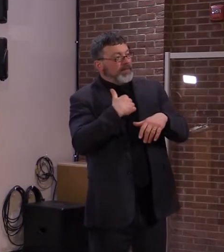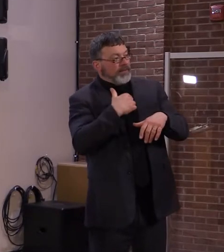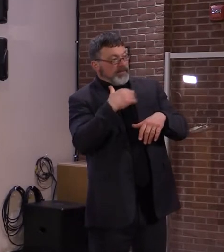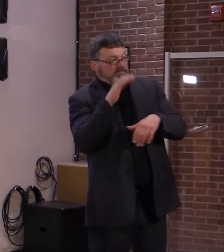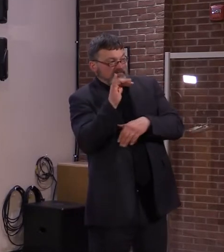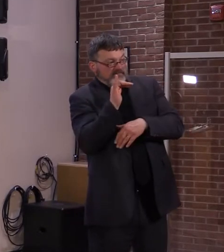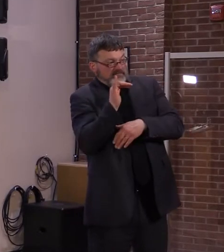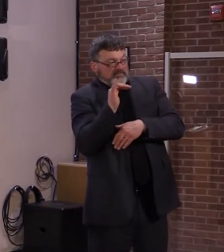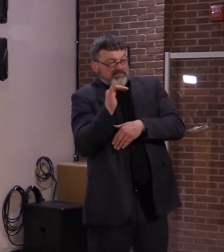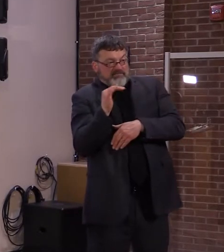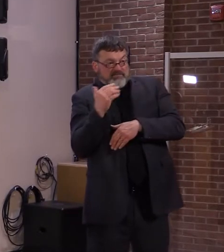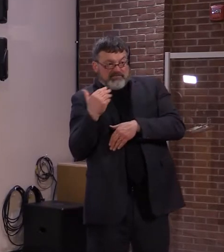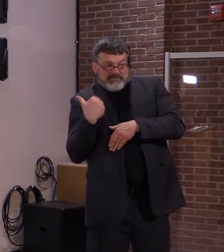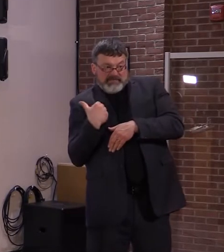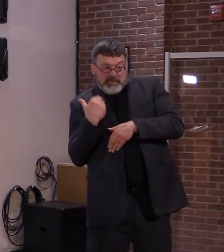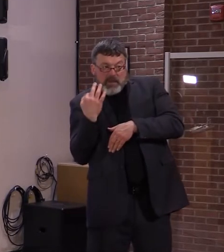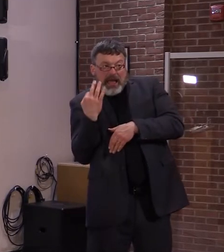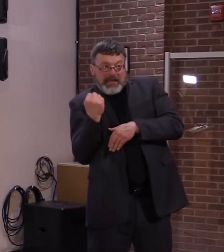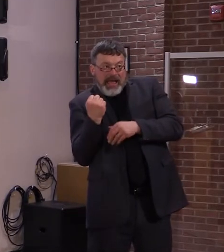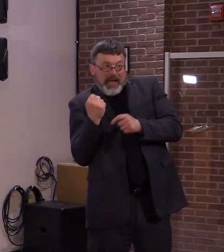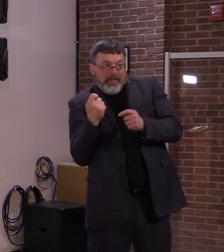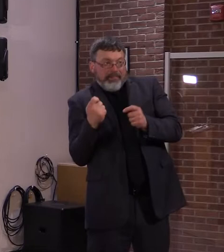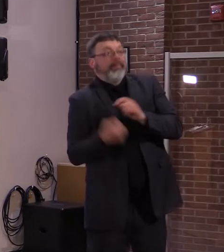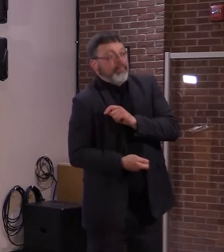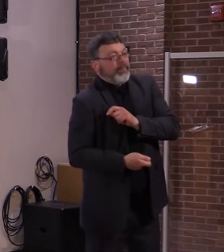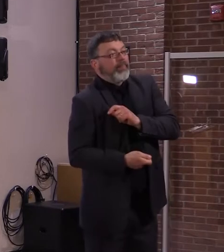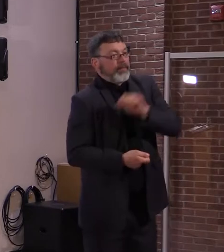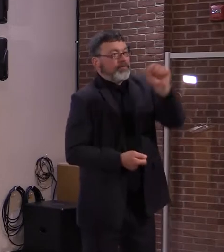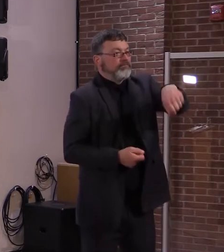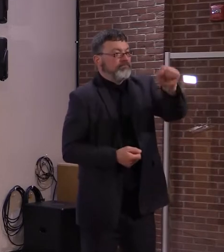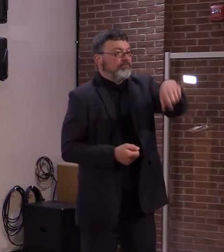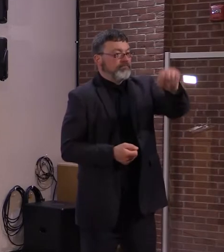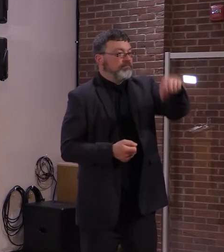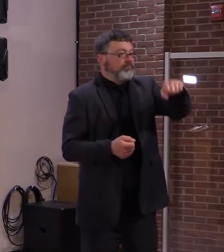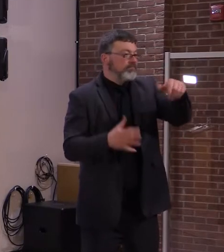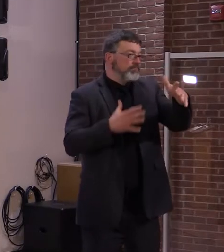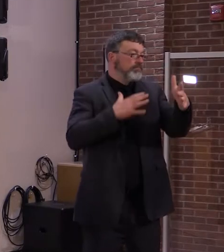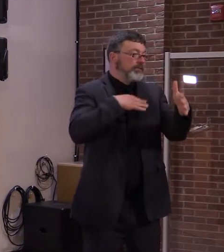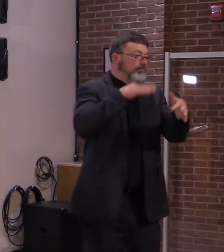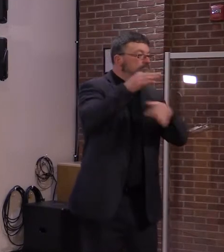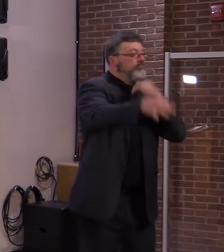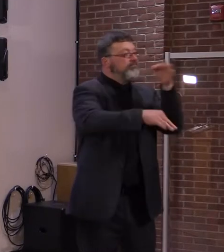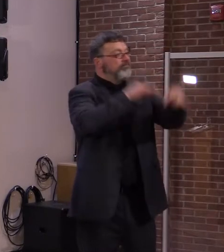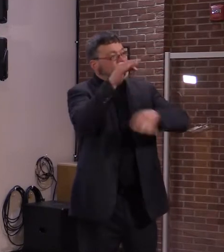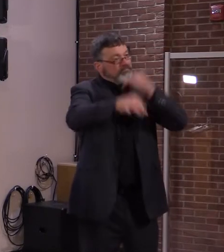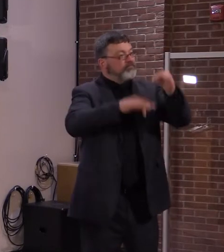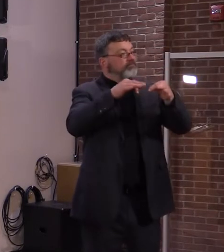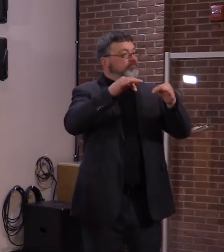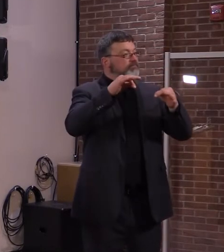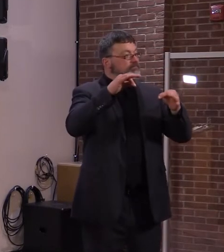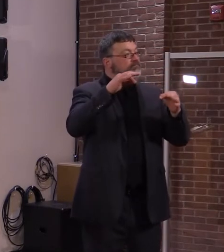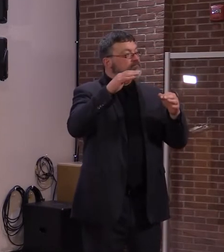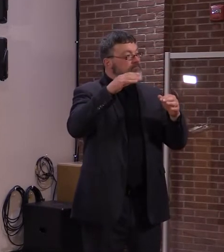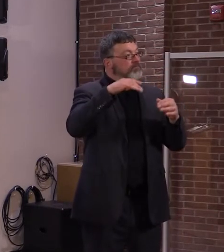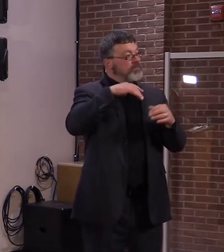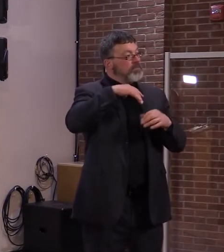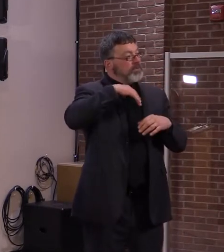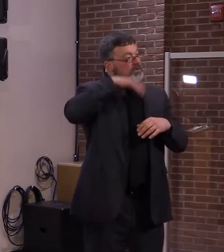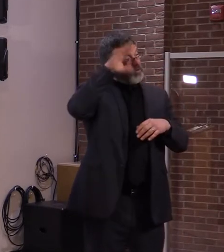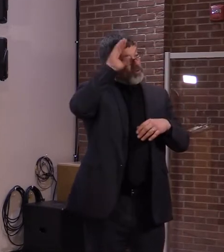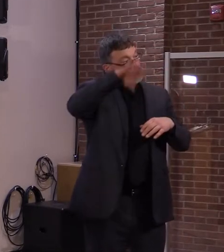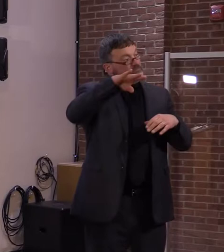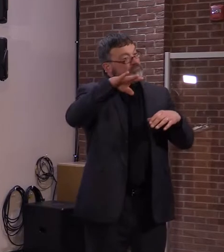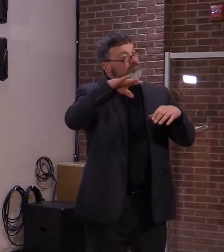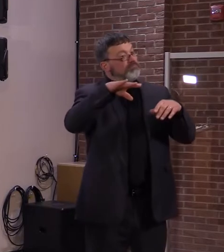if the vaccination rates continue, see another major step in June and then hopefully be back to